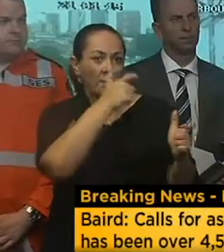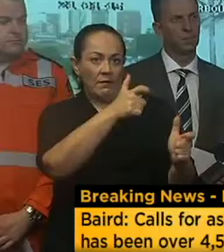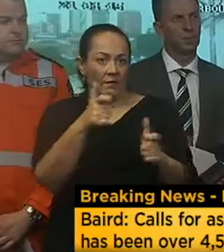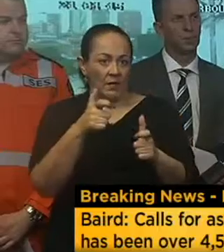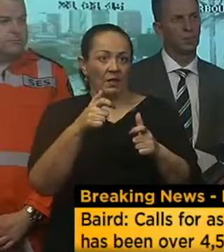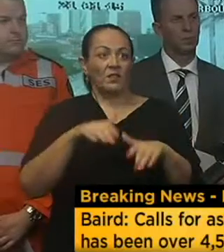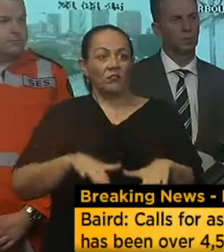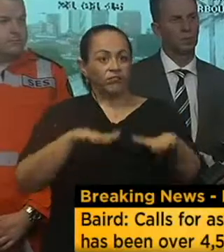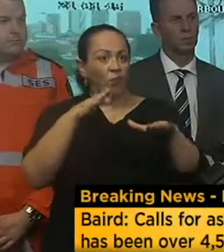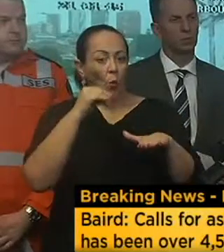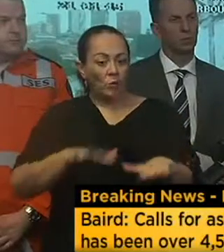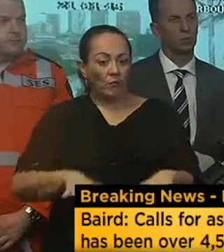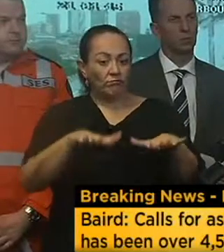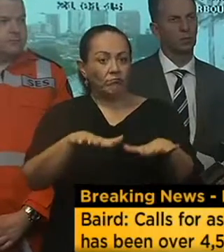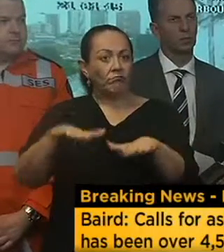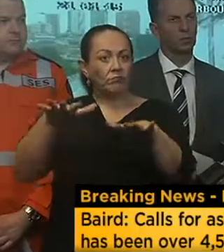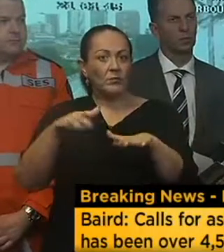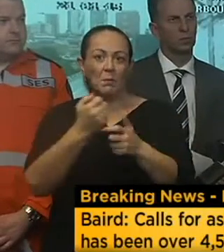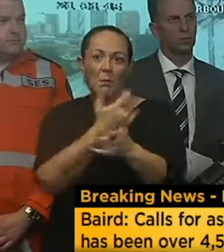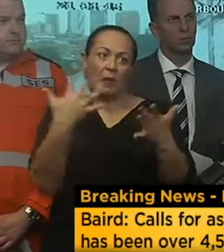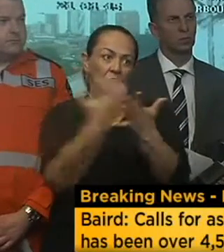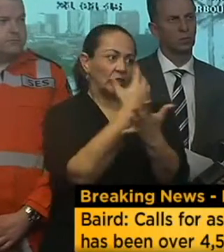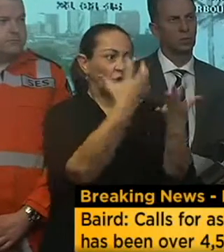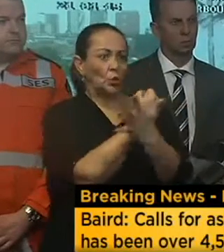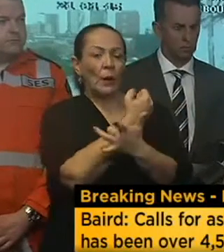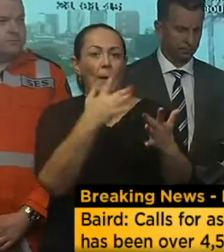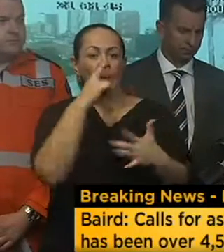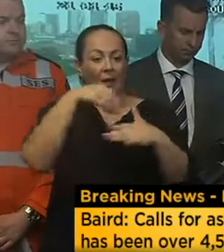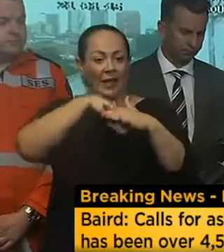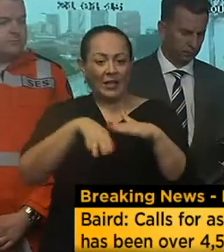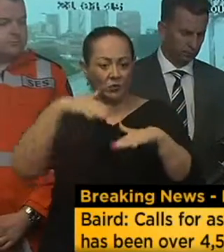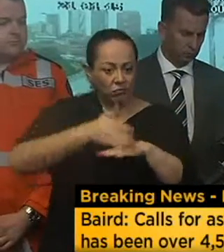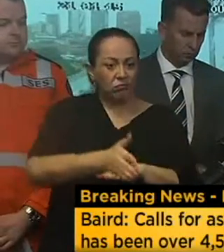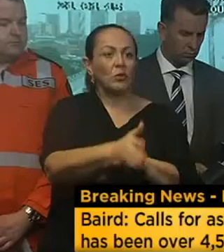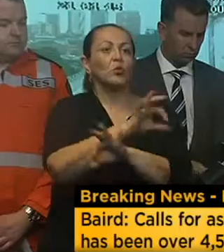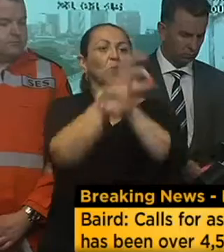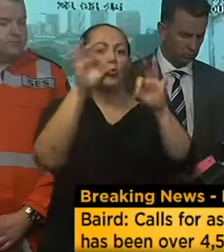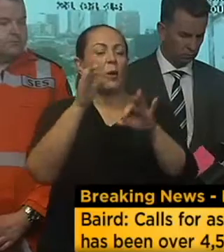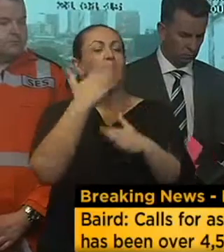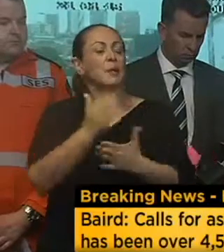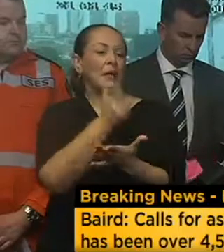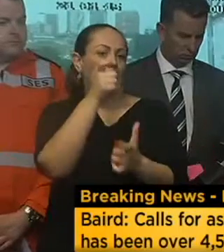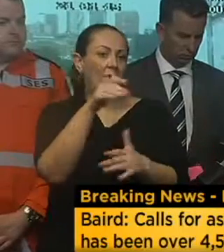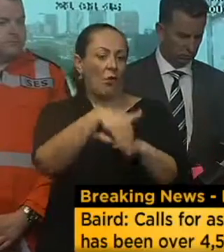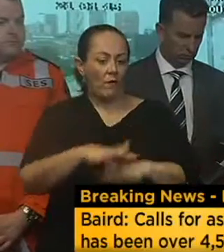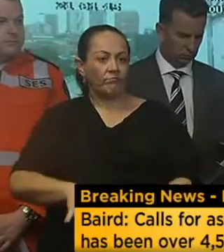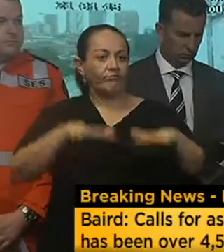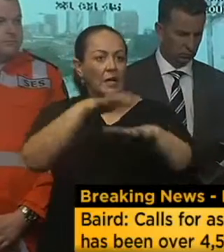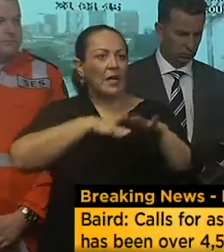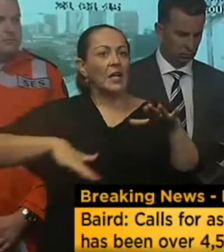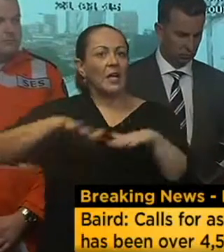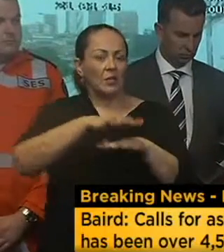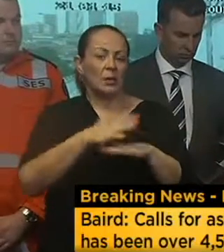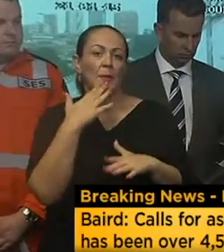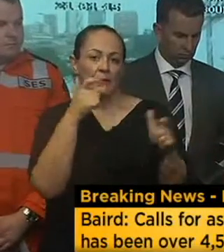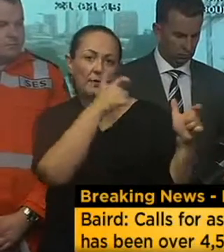floodwaters because again those flood rescues, many of them have been from people entering floodwaters that they should not be entering. So we asking people to